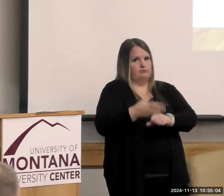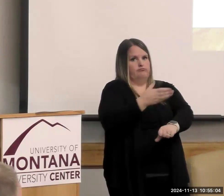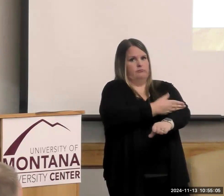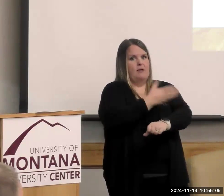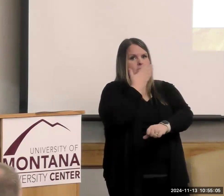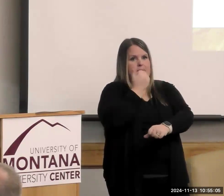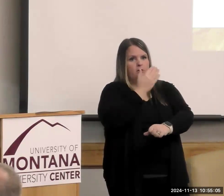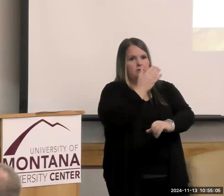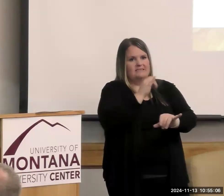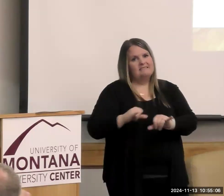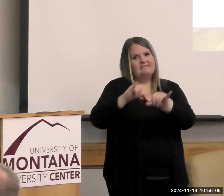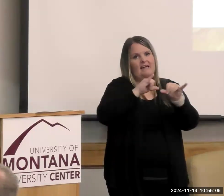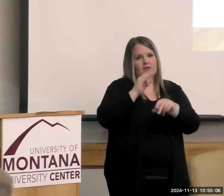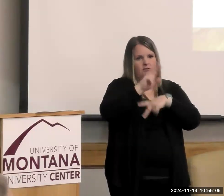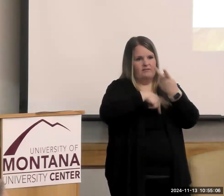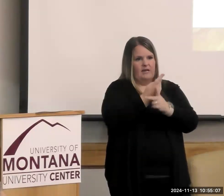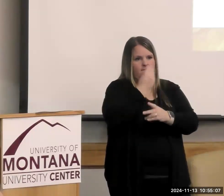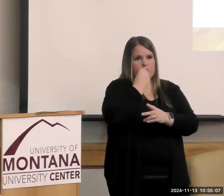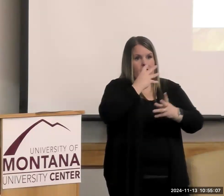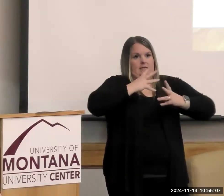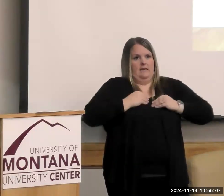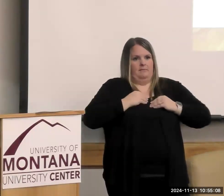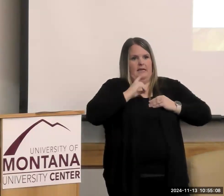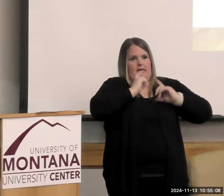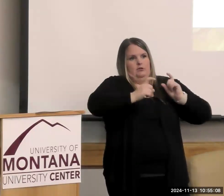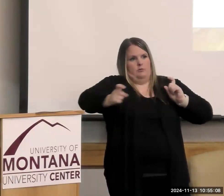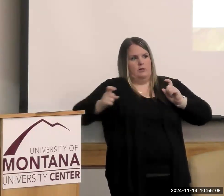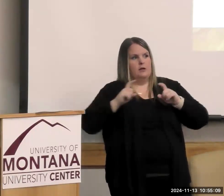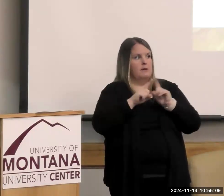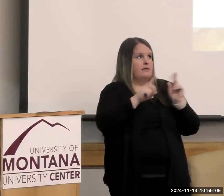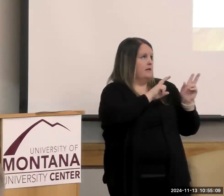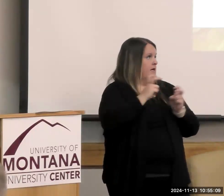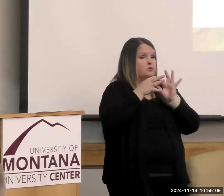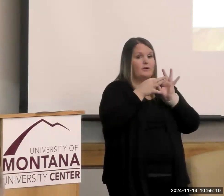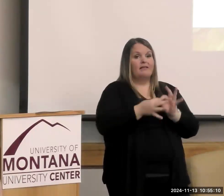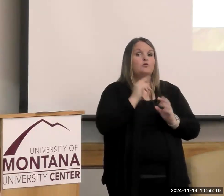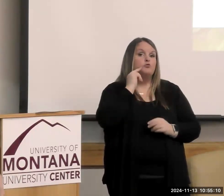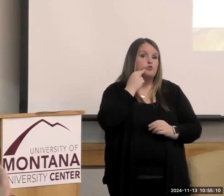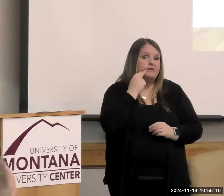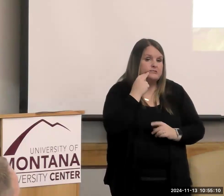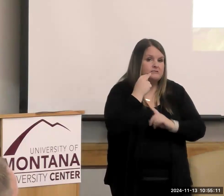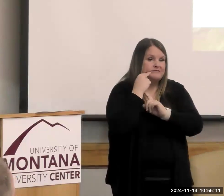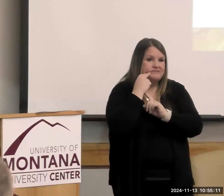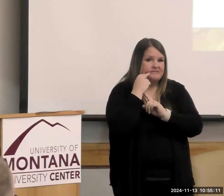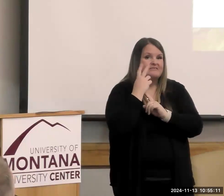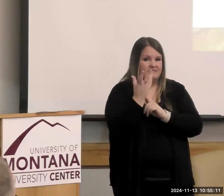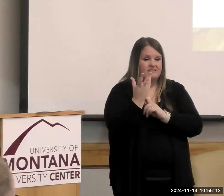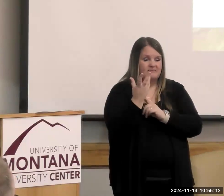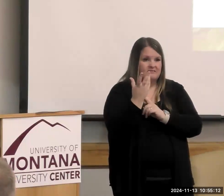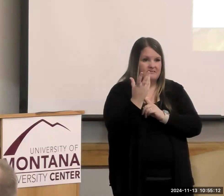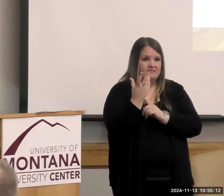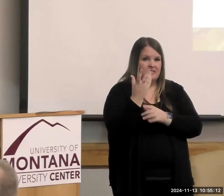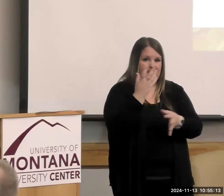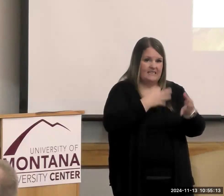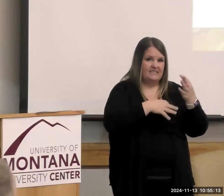of foods are accepted and how they're distributed. But the issue of nutrition, as opposed to this is not a